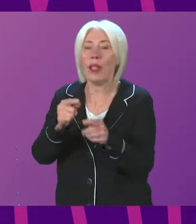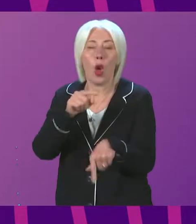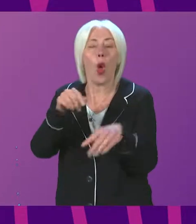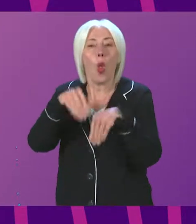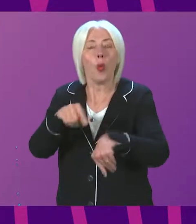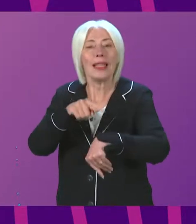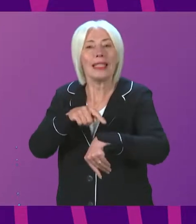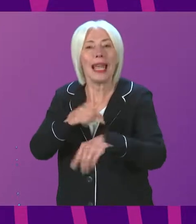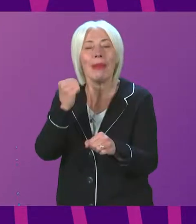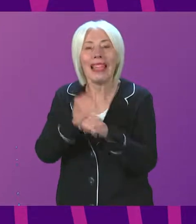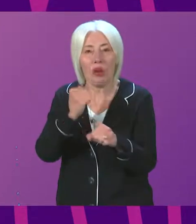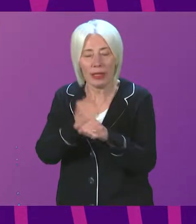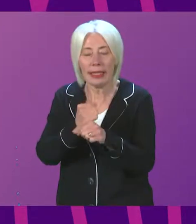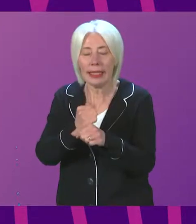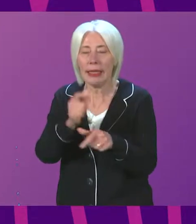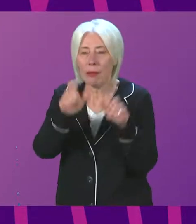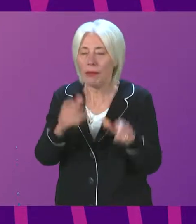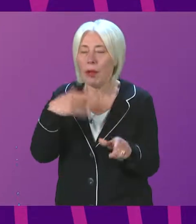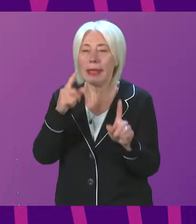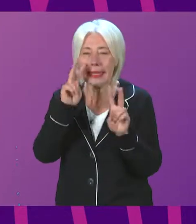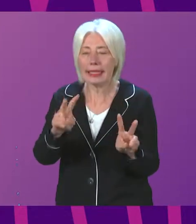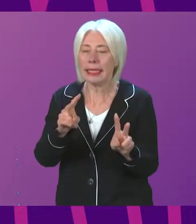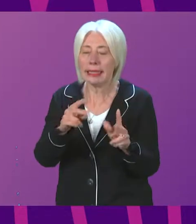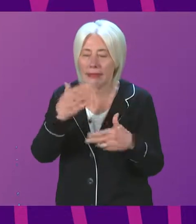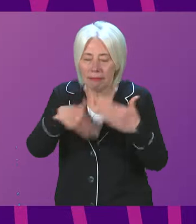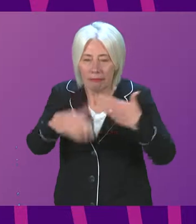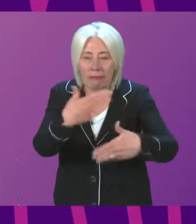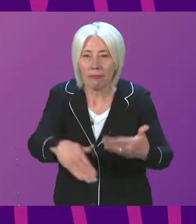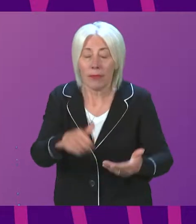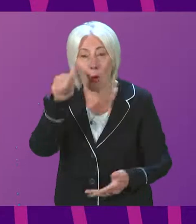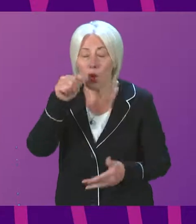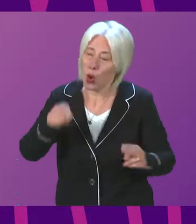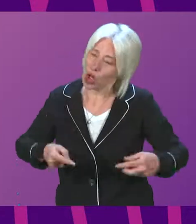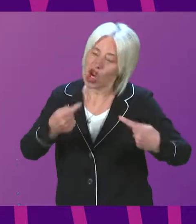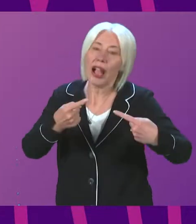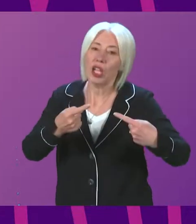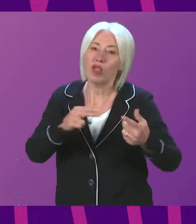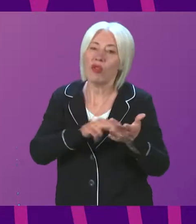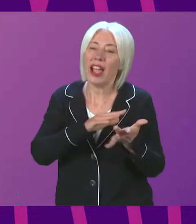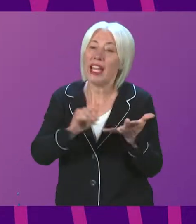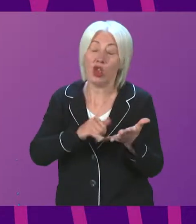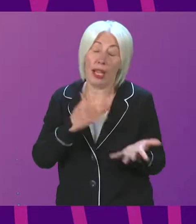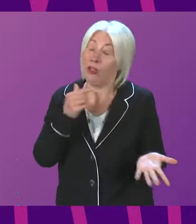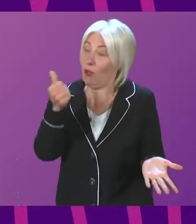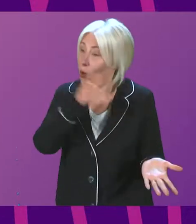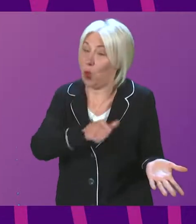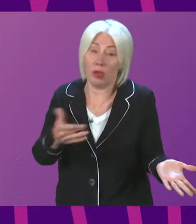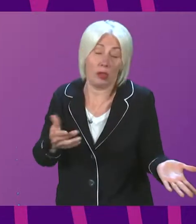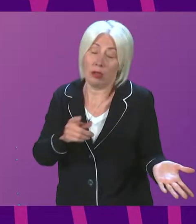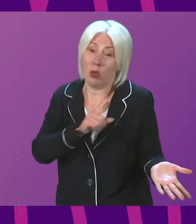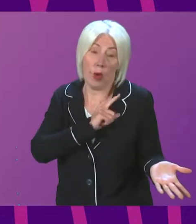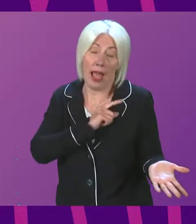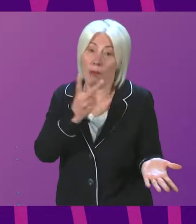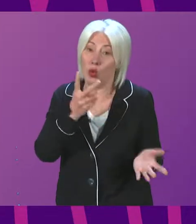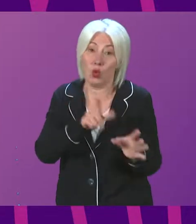an increasing number of patients seen. So this is challenging for the National Health Service. It cannot be otherwise, given the impact of